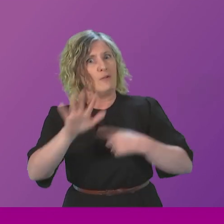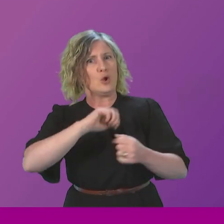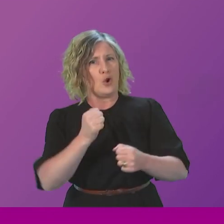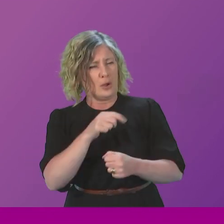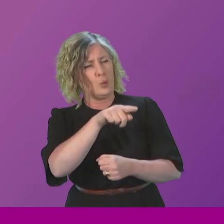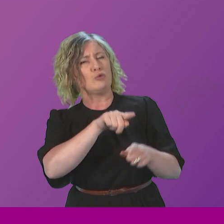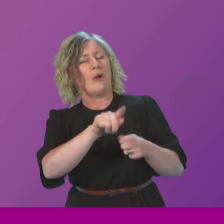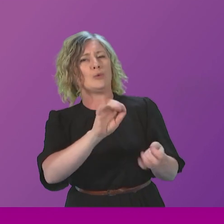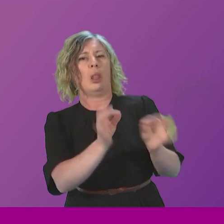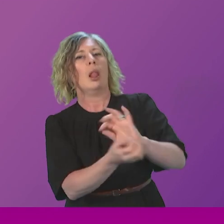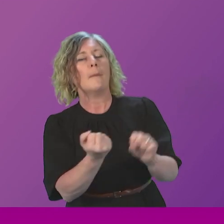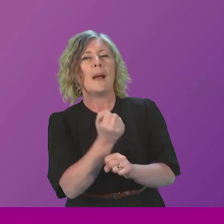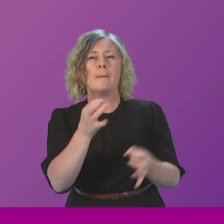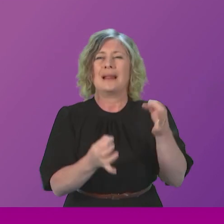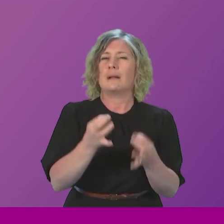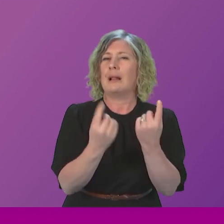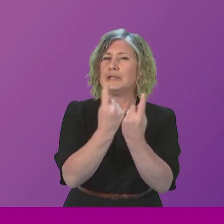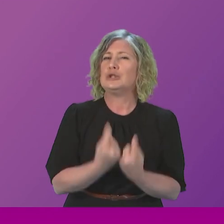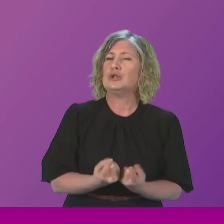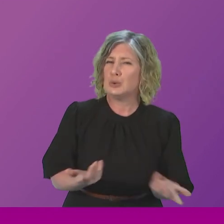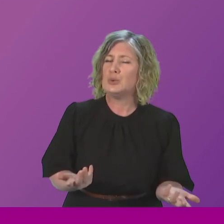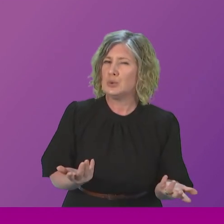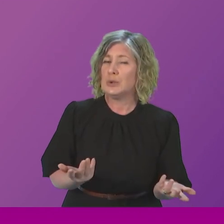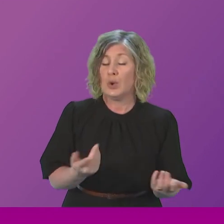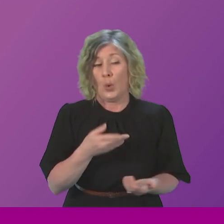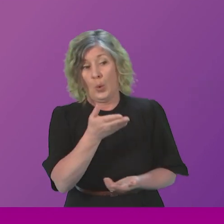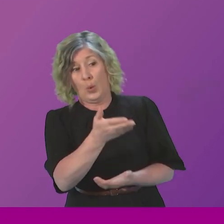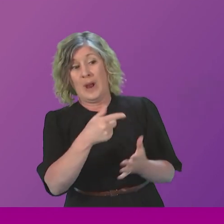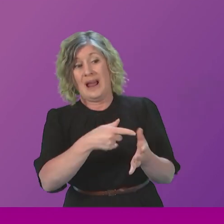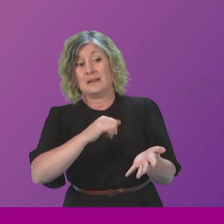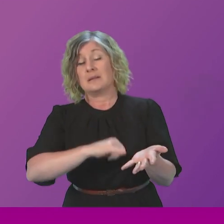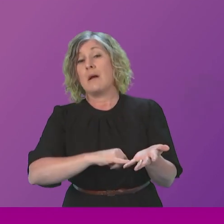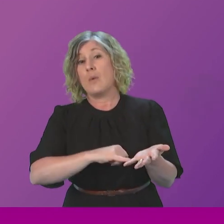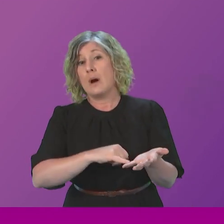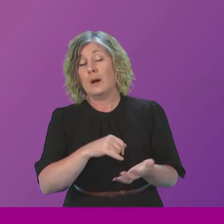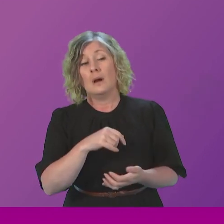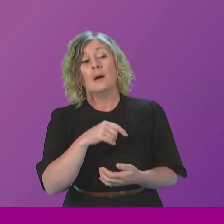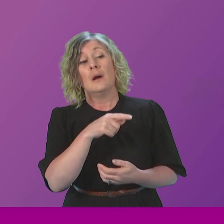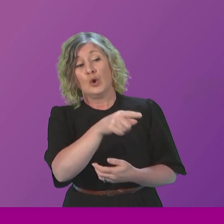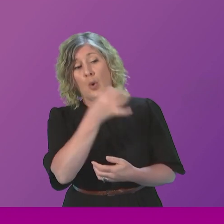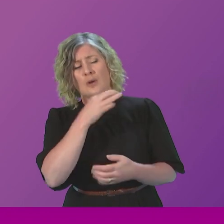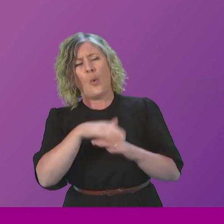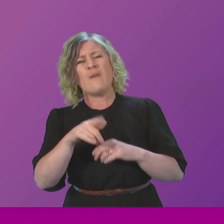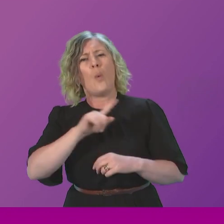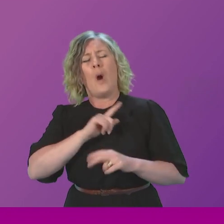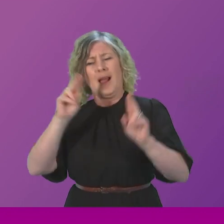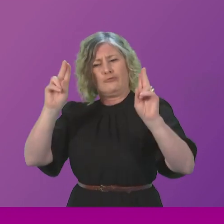in Scotland. So what I would say to Anas Awar is that the decision to de-escalate Greater Glasgow and Clyde